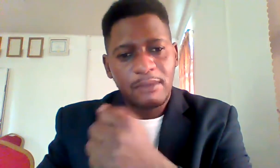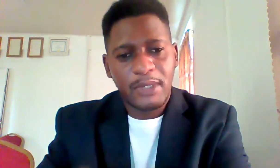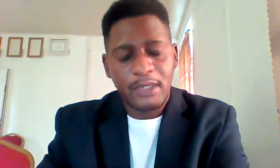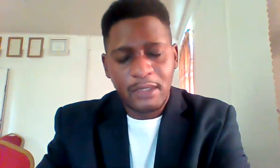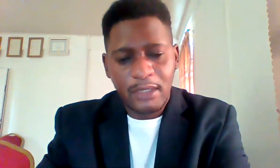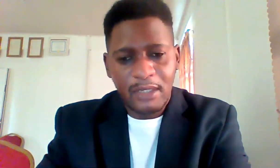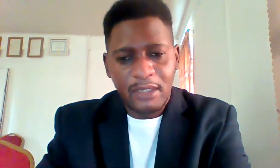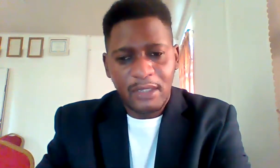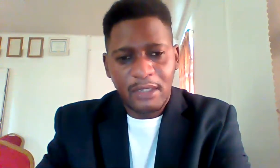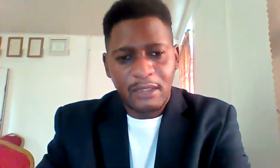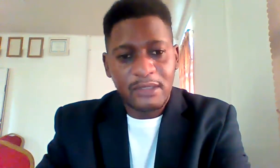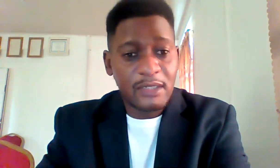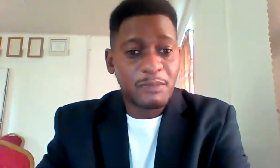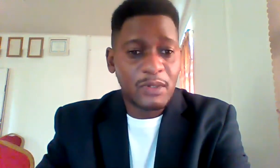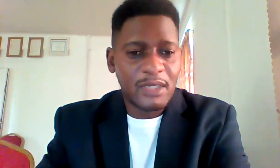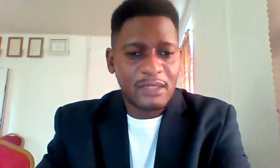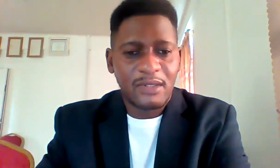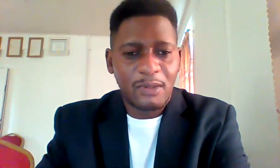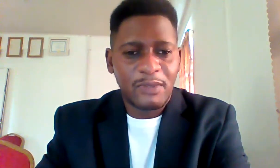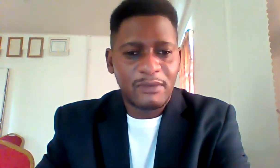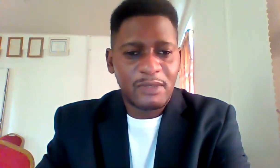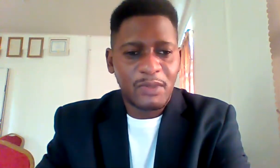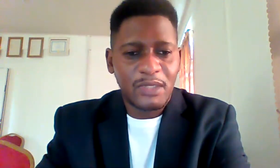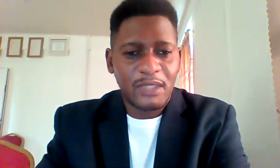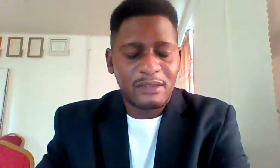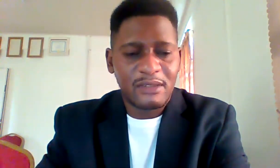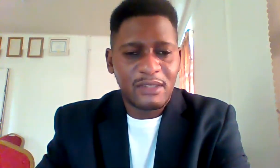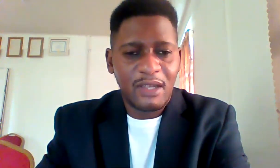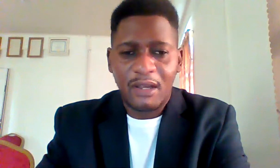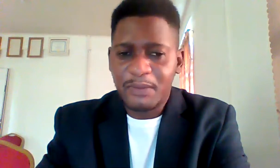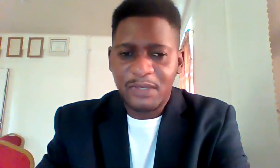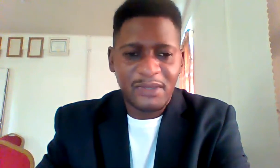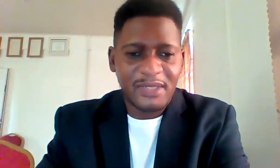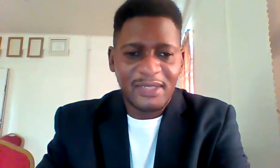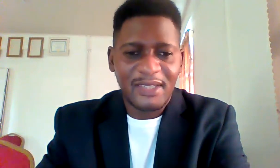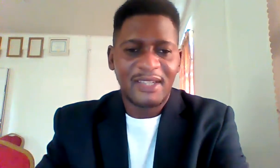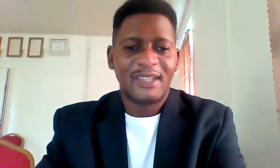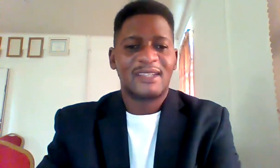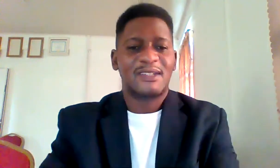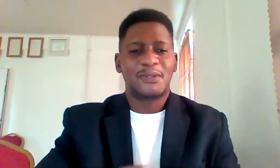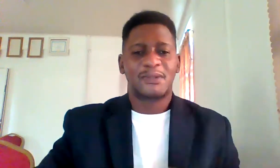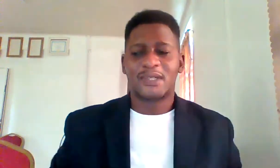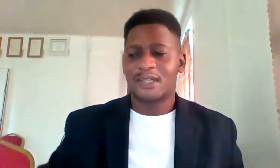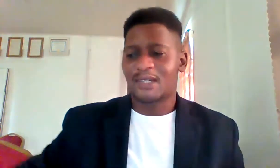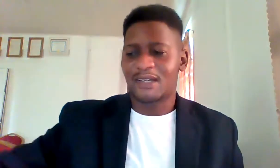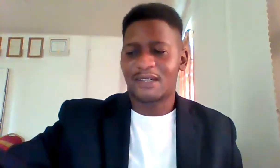impact uh this book getting a copy of this book is absolutely you know uh